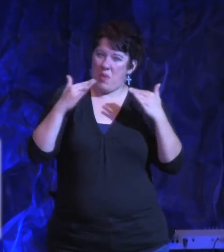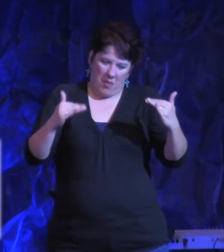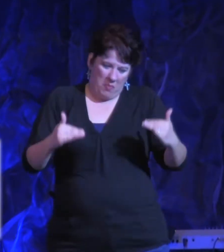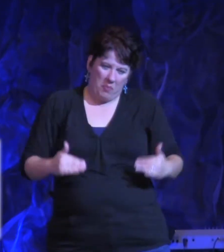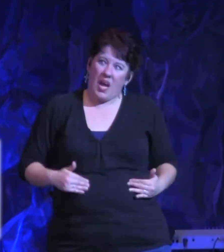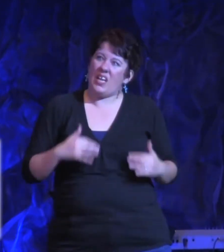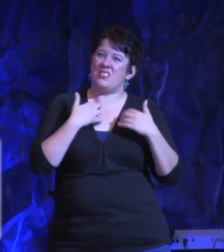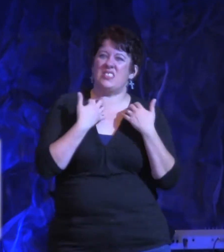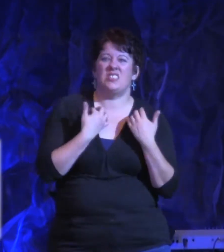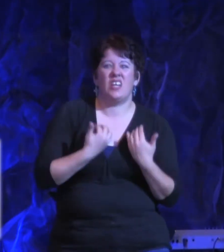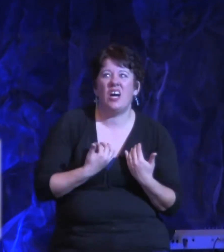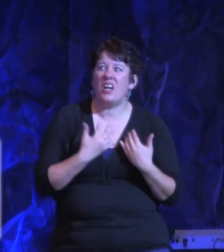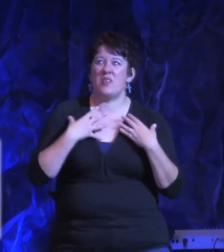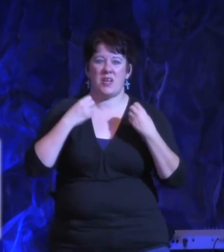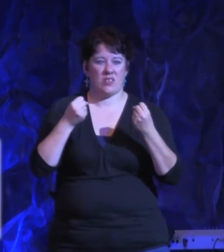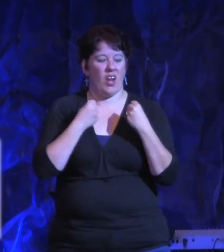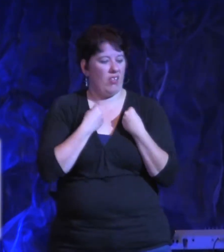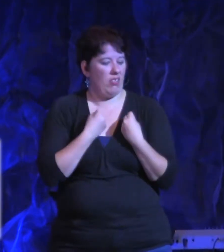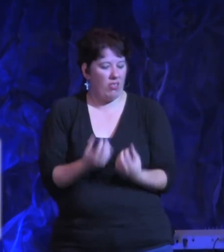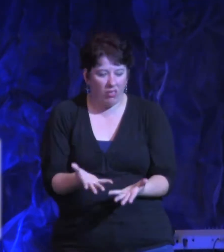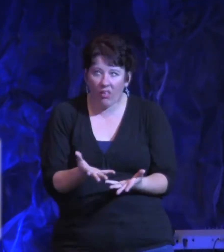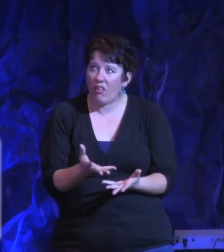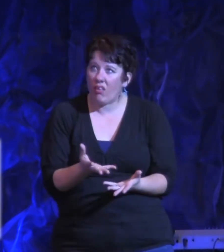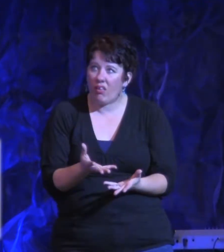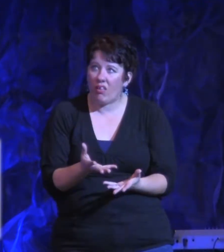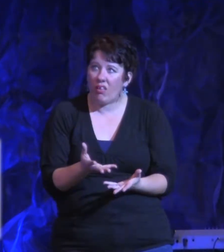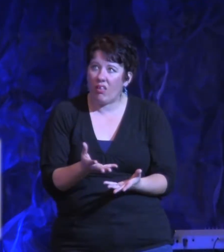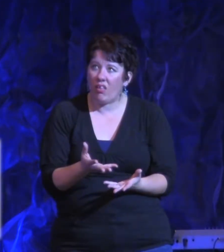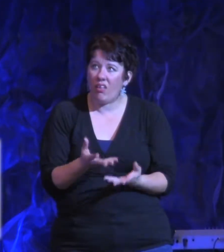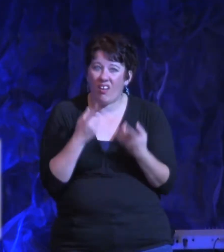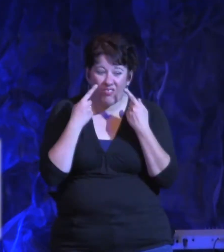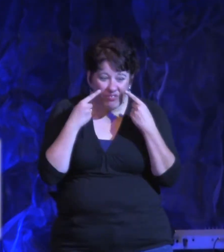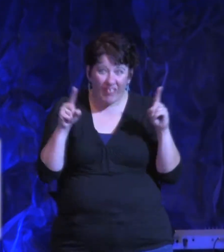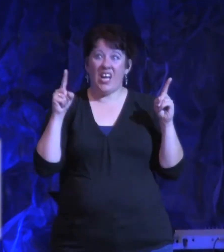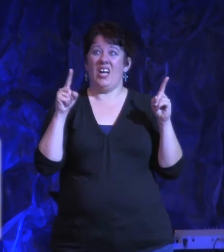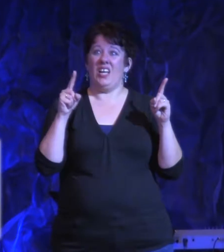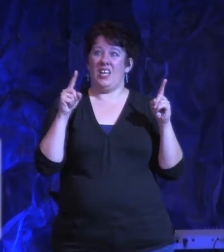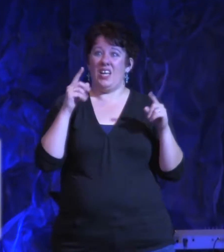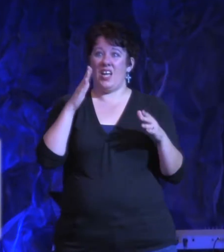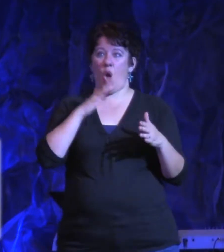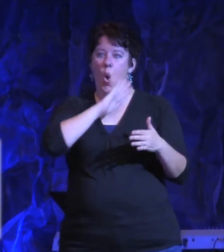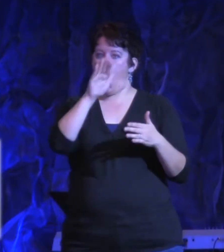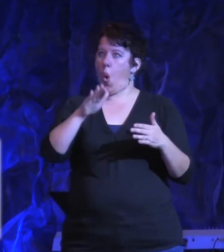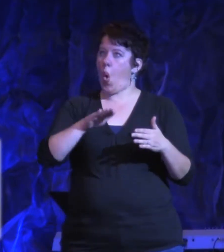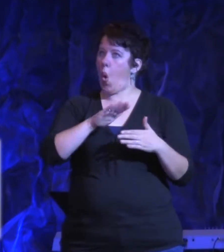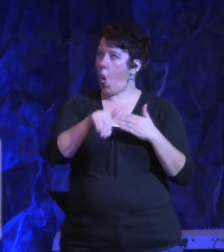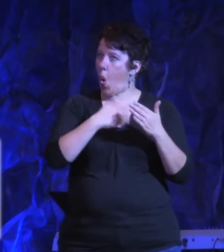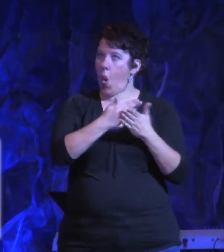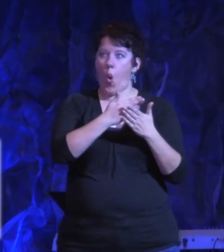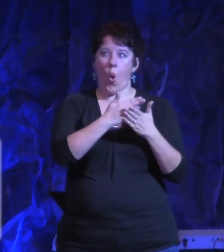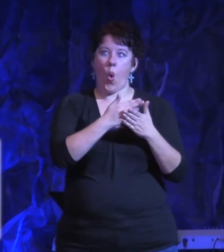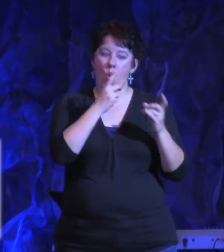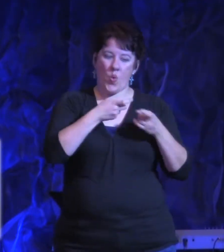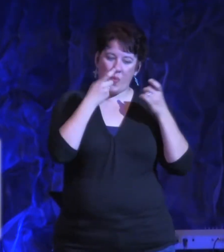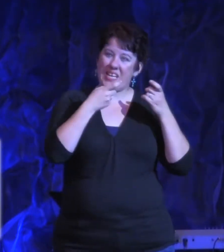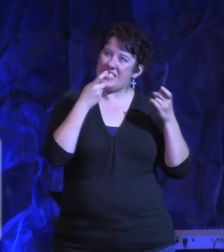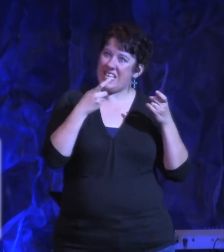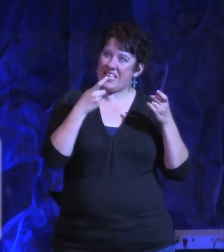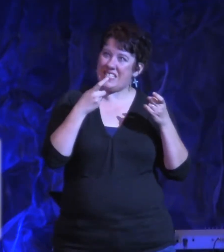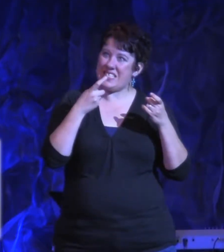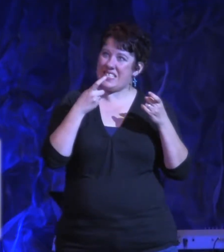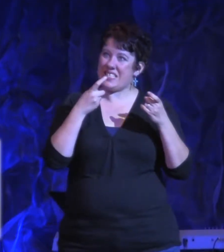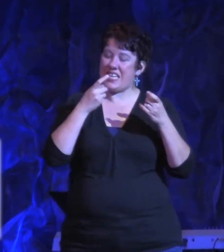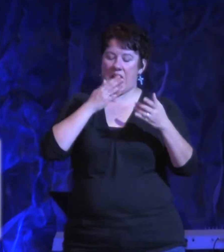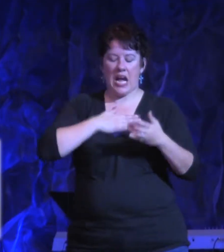strength evaporated like water in summer heat. And finally, I confessed all my sins to you, and I stopped trying to